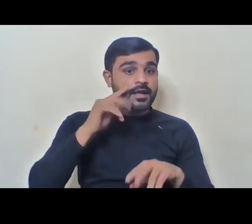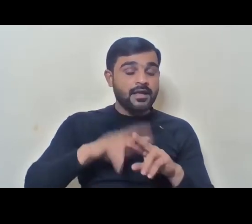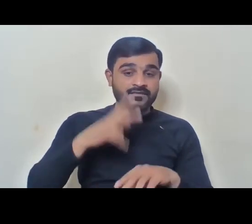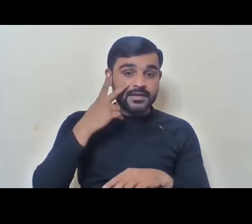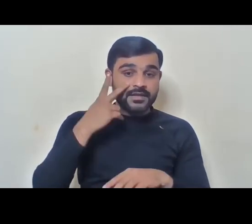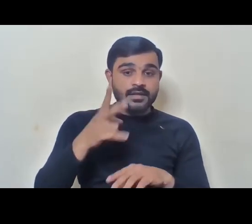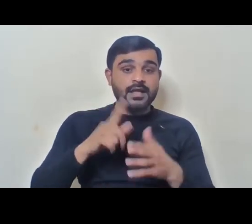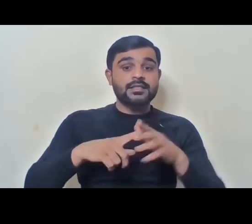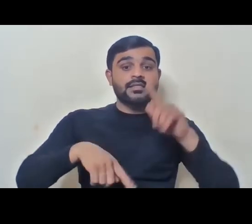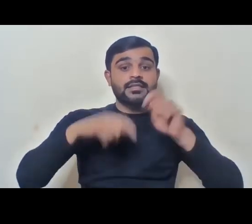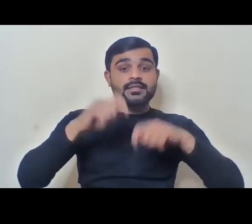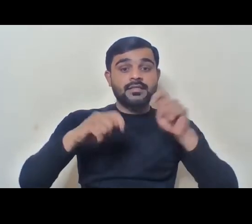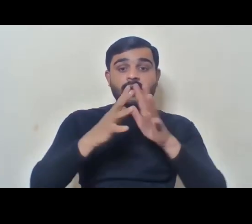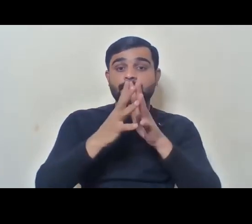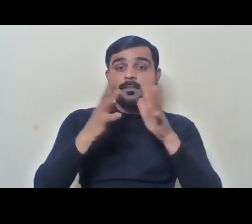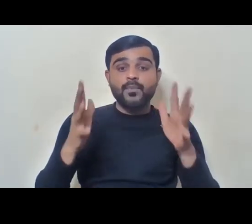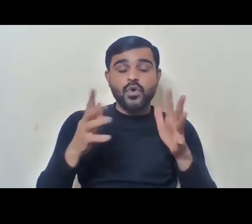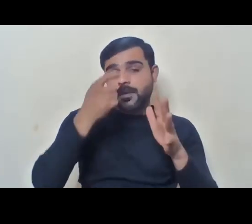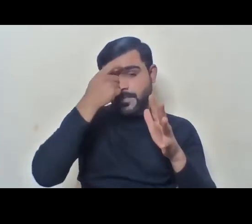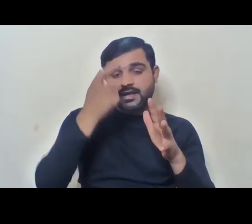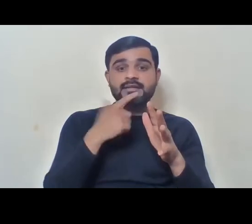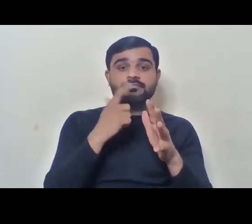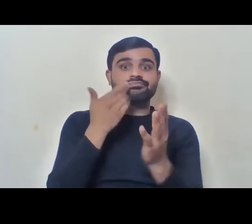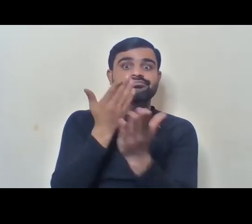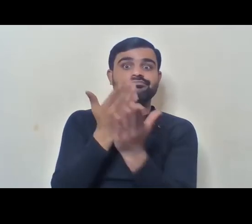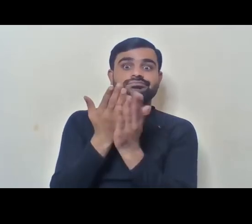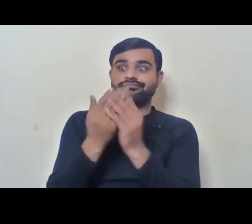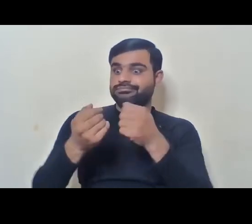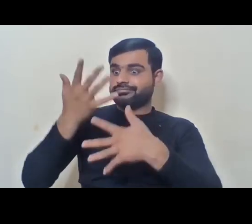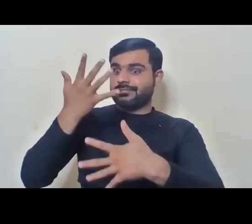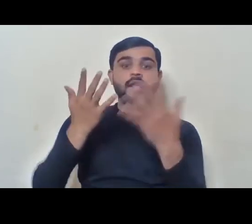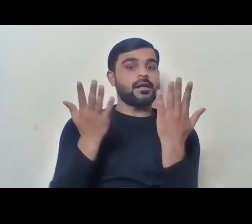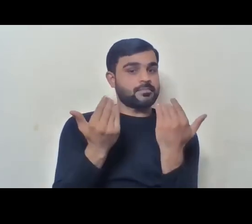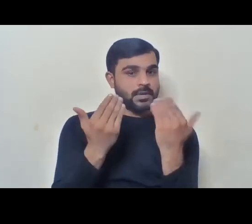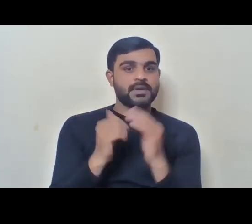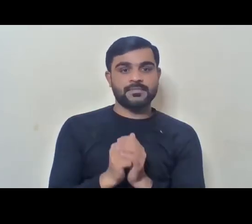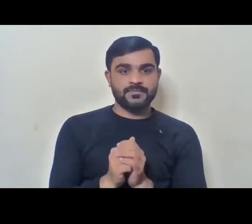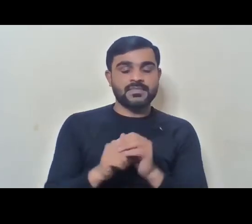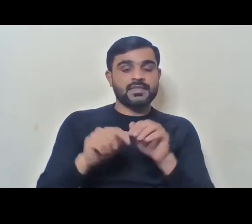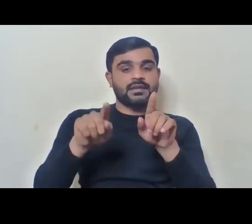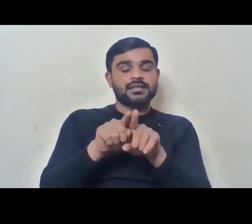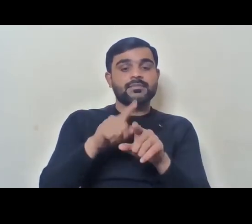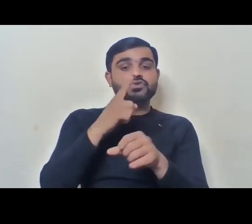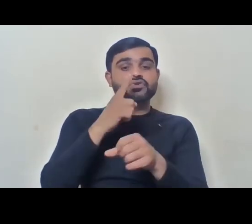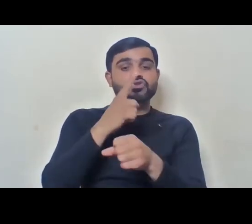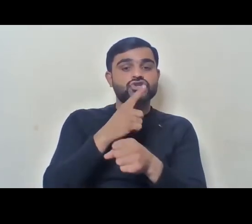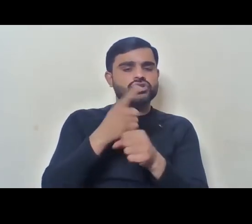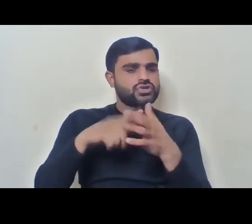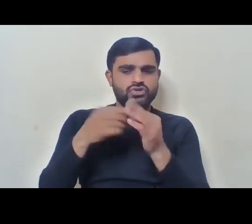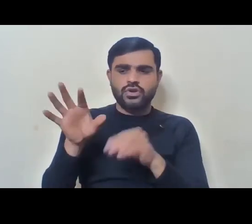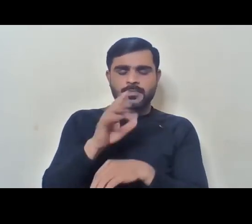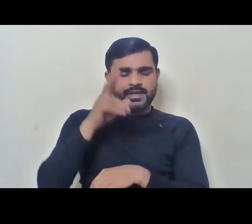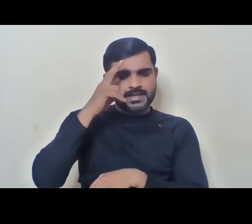there are many other things coming out. So I doubt